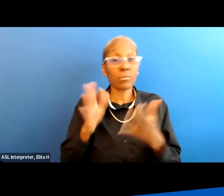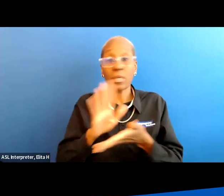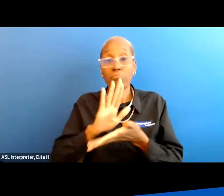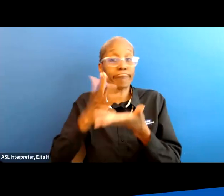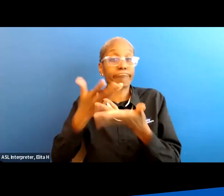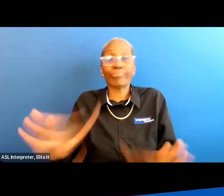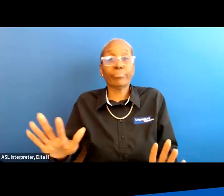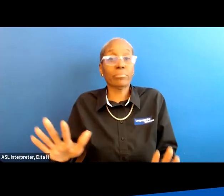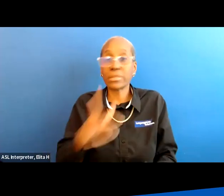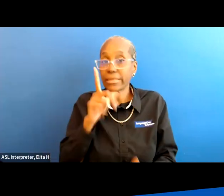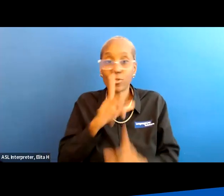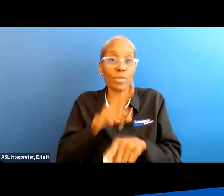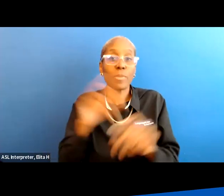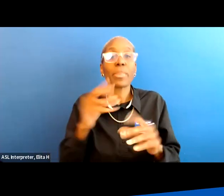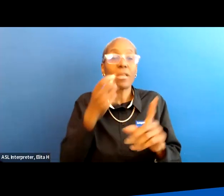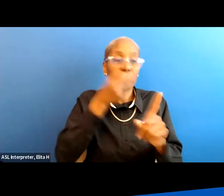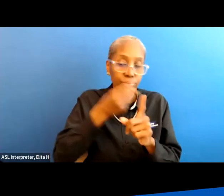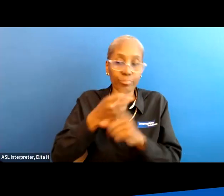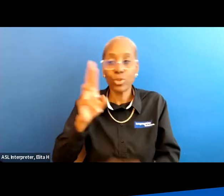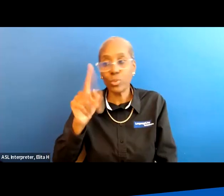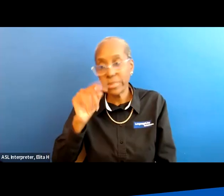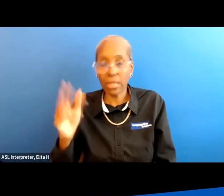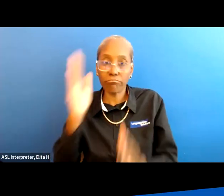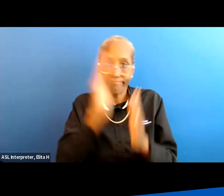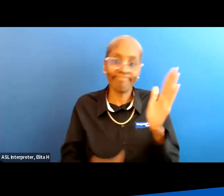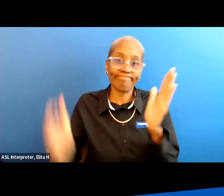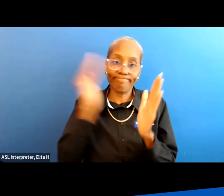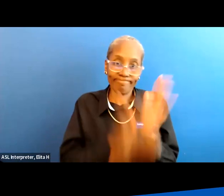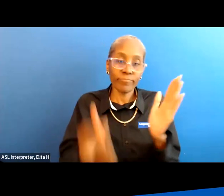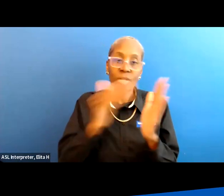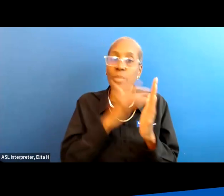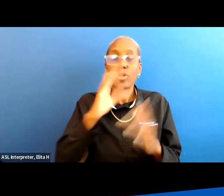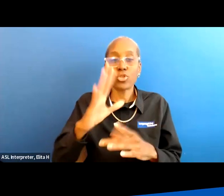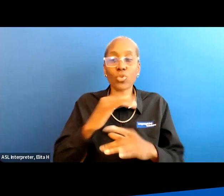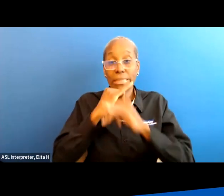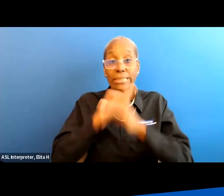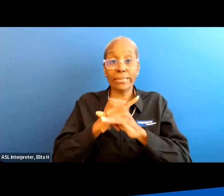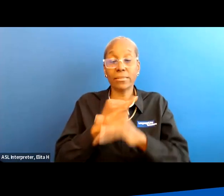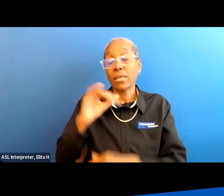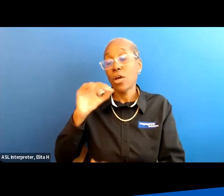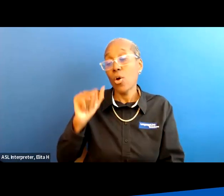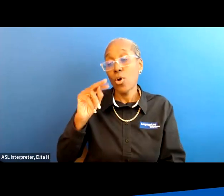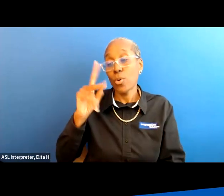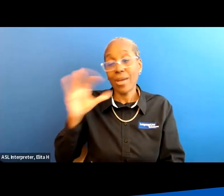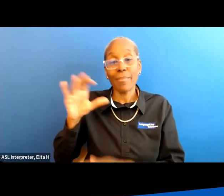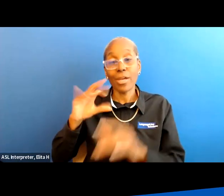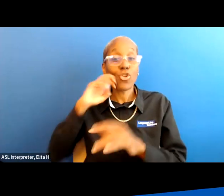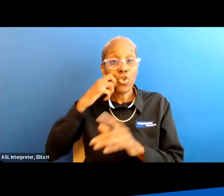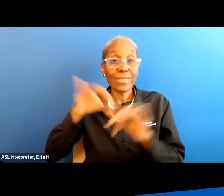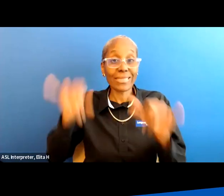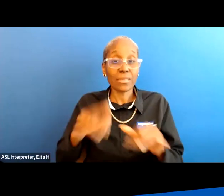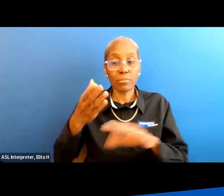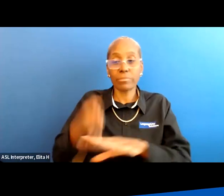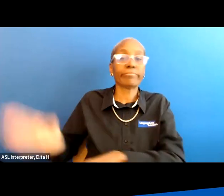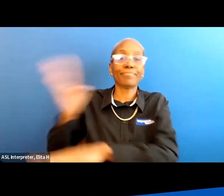so if you're having a lot of urinary tract infections it's probably because of your autonomic nervous system so improving your immune